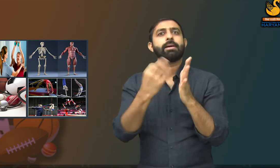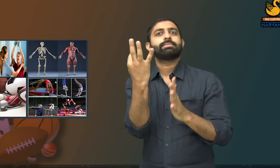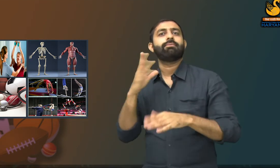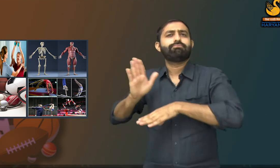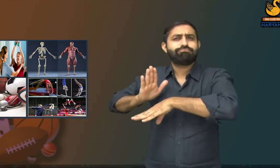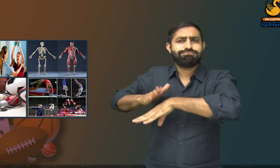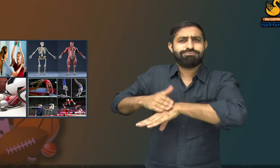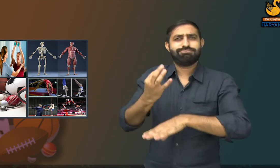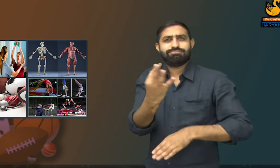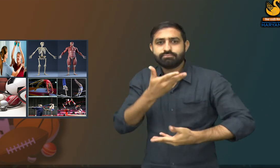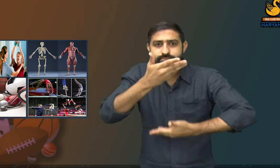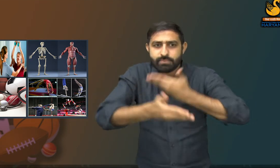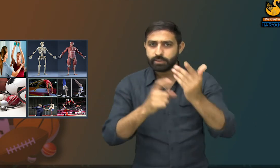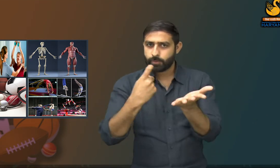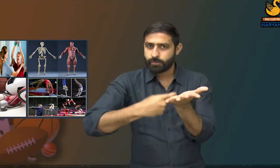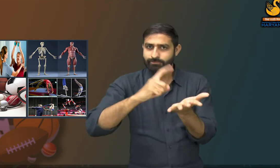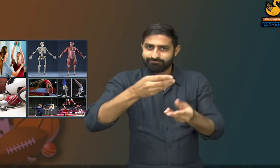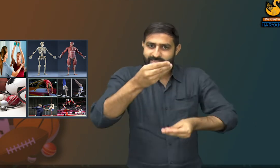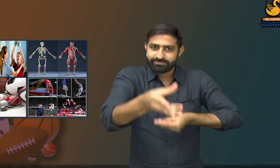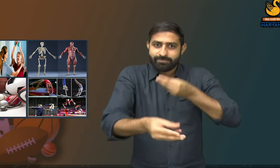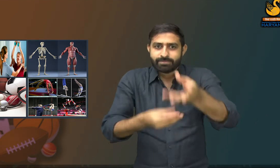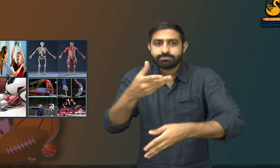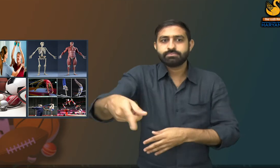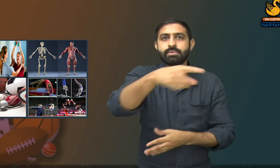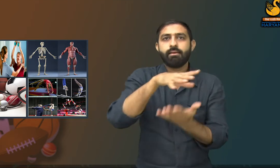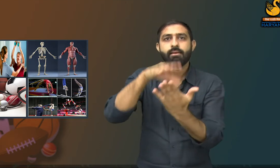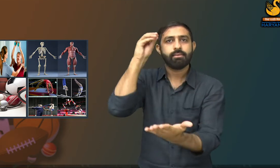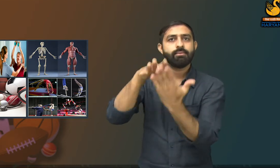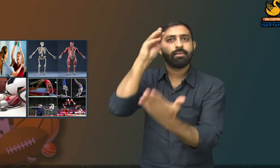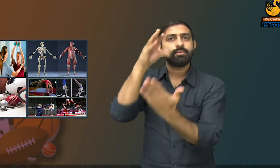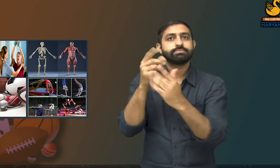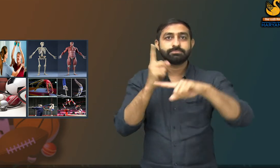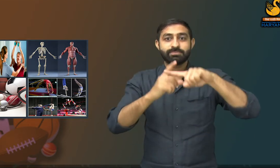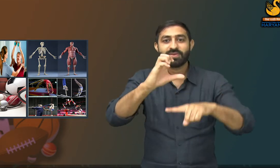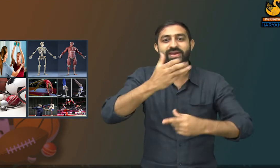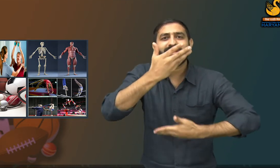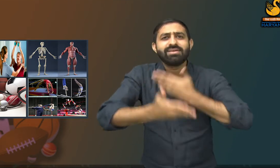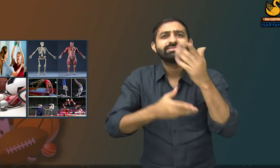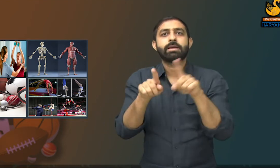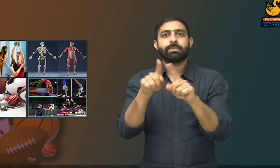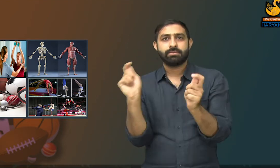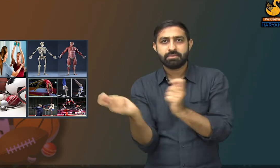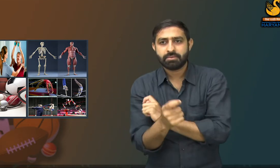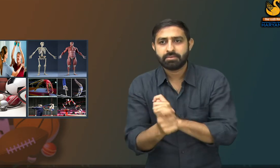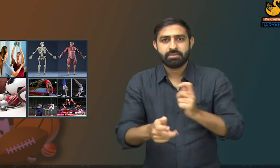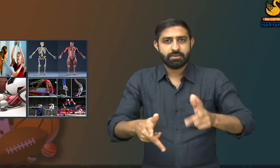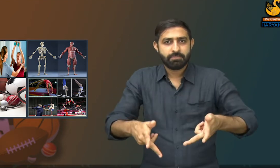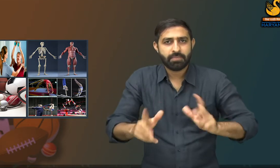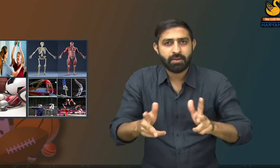A physical education teacher is a professional who is responsible for developing exercise-based learning to teach students about sports and